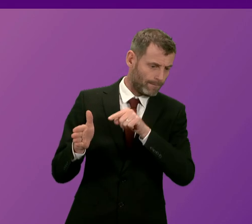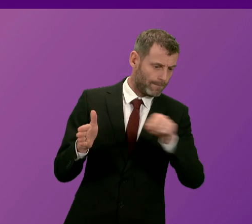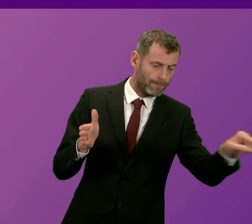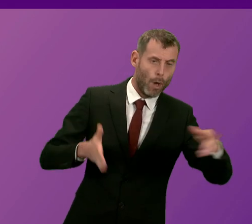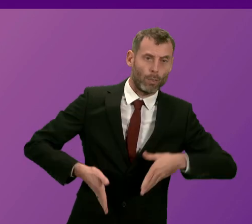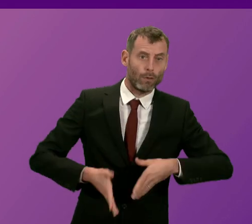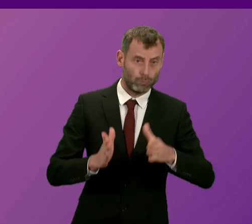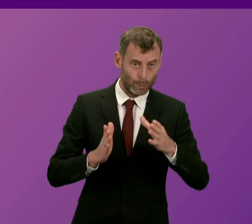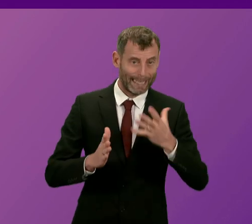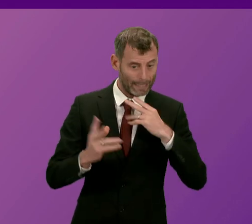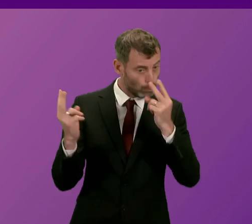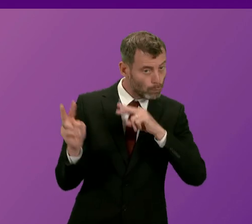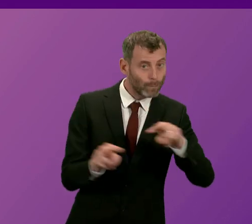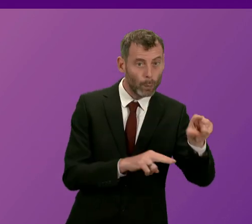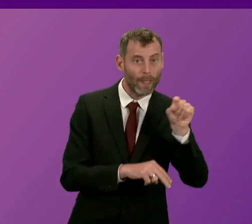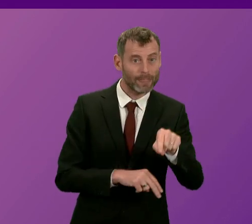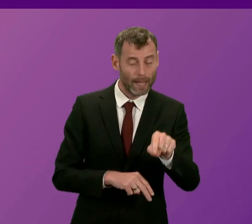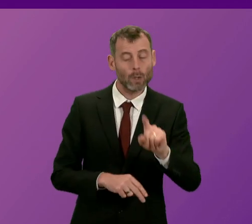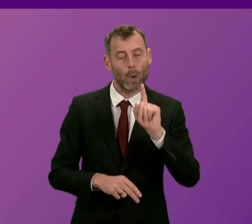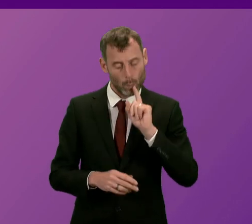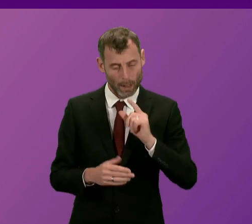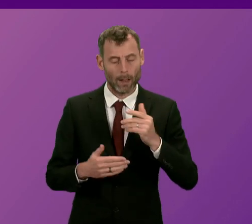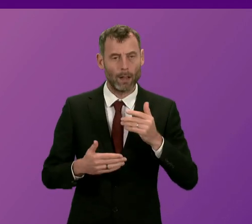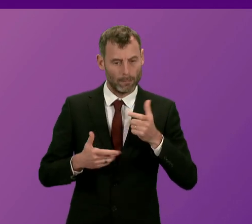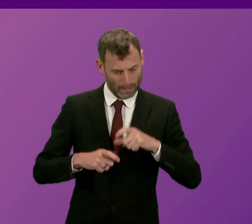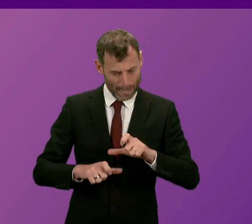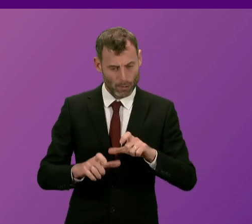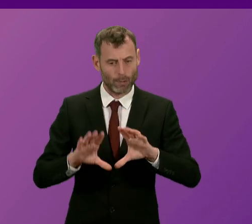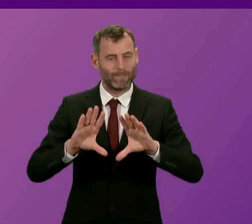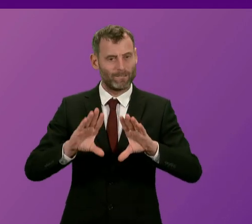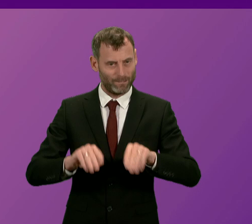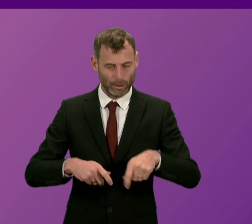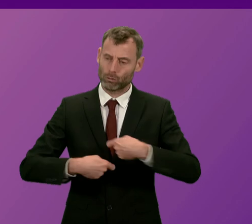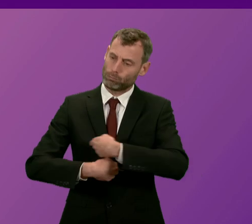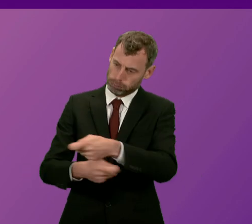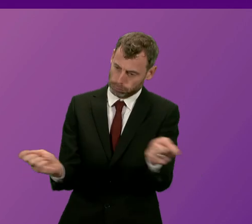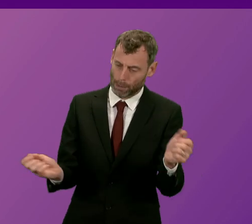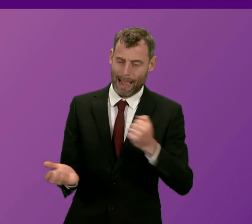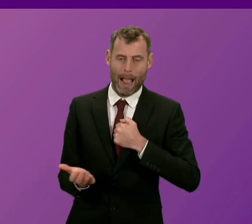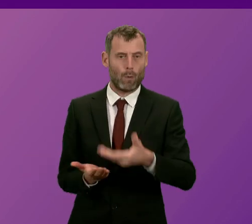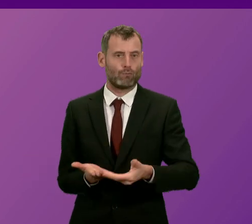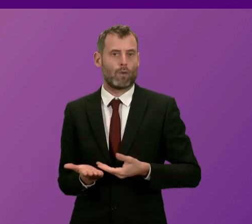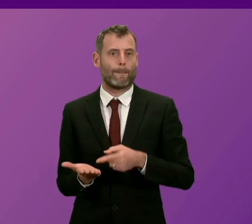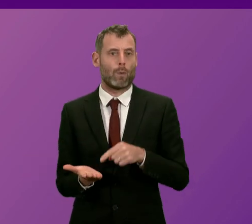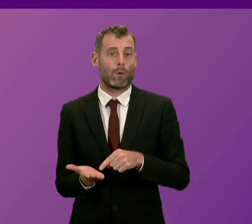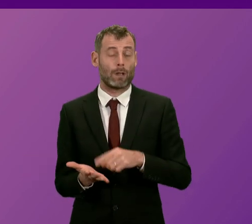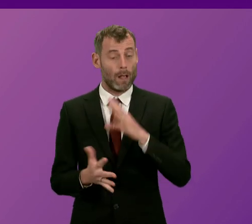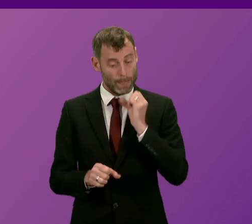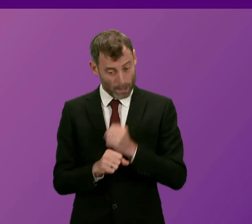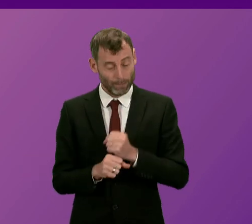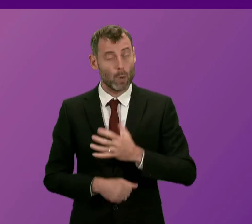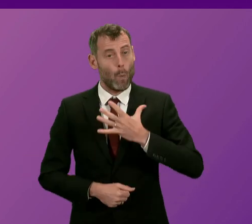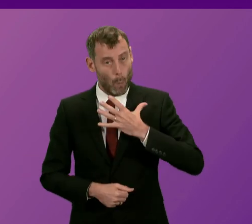That will be concluded in due course and Parliament will be advised of its implications. The government is committed